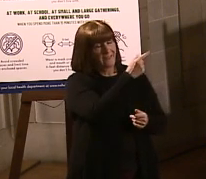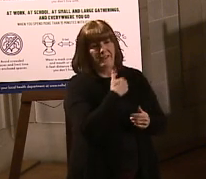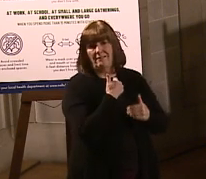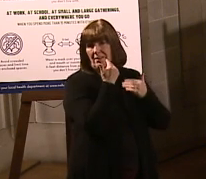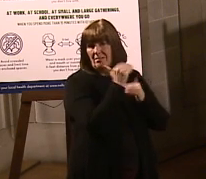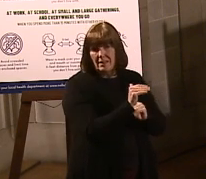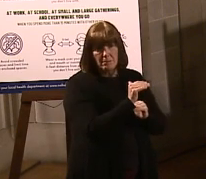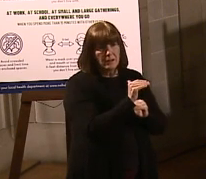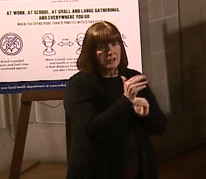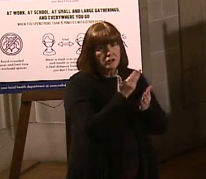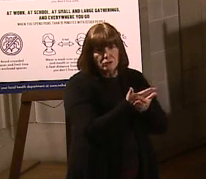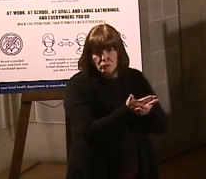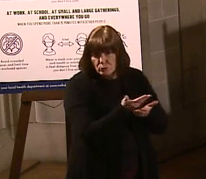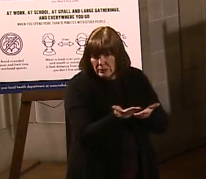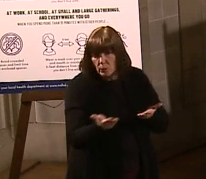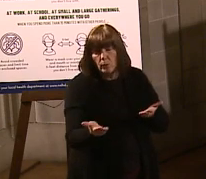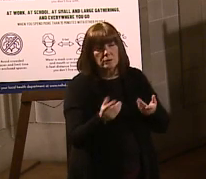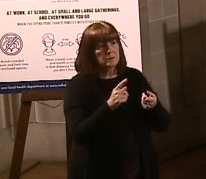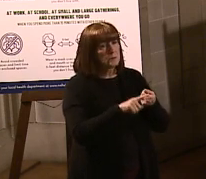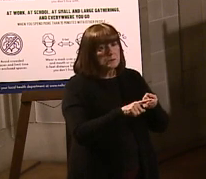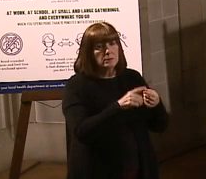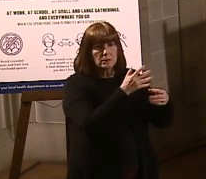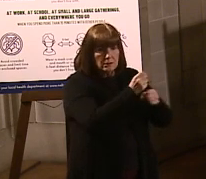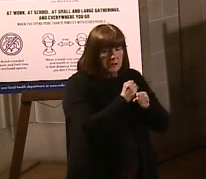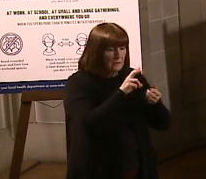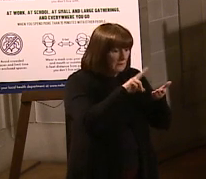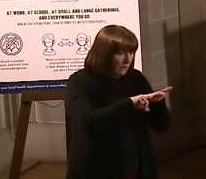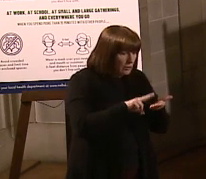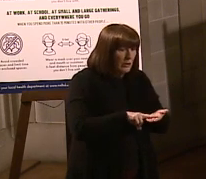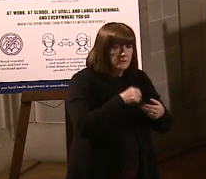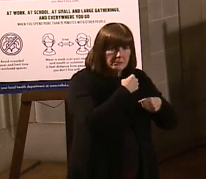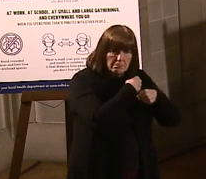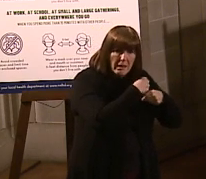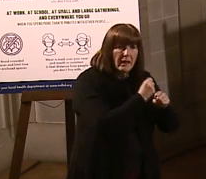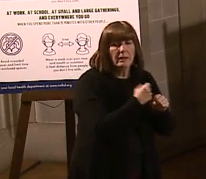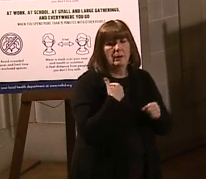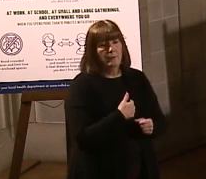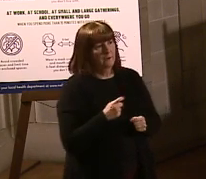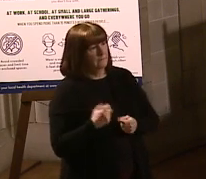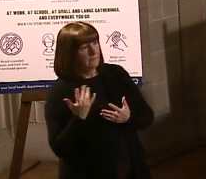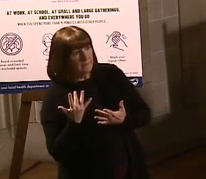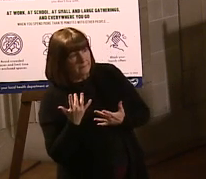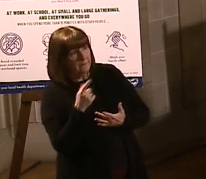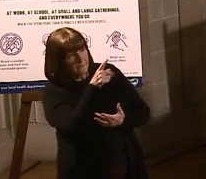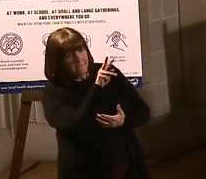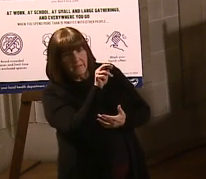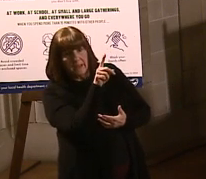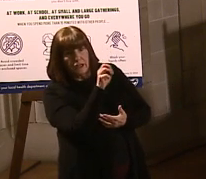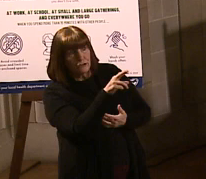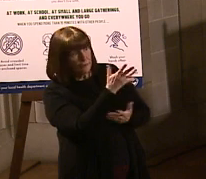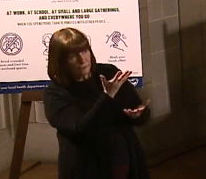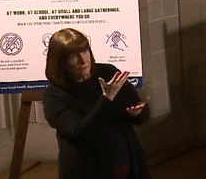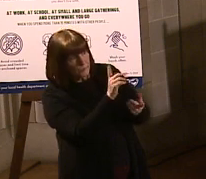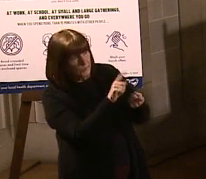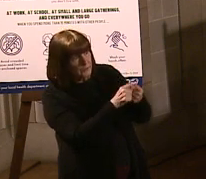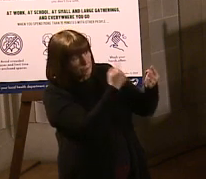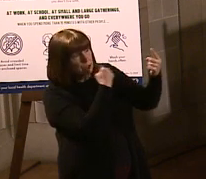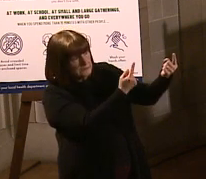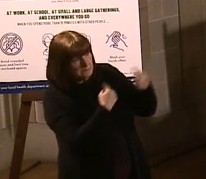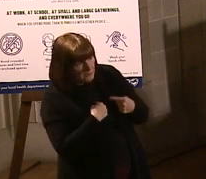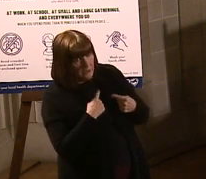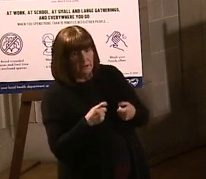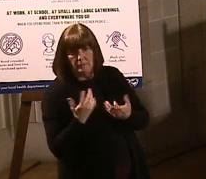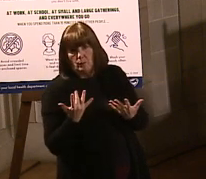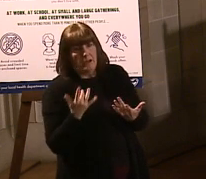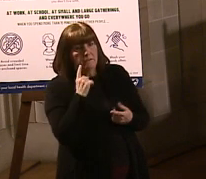on getting their contracts done. And so we're, in some ways, kind of at the mercy of when these vendors are able to be able to respond back to us and get